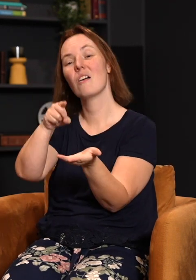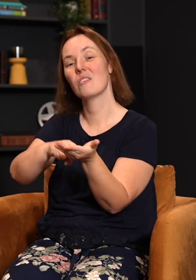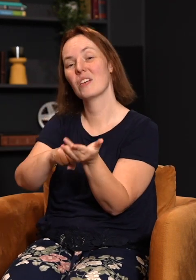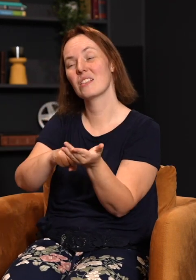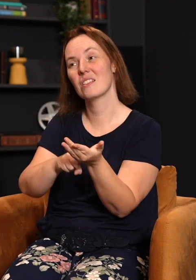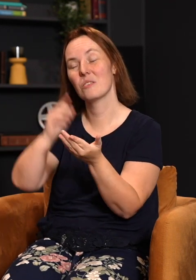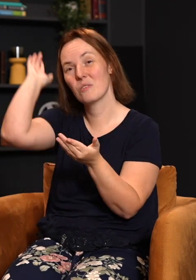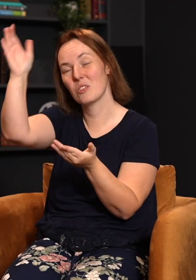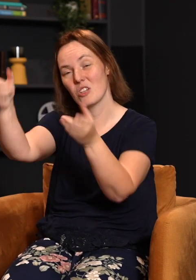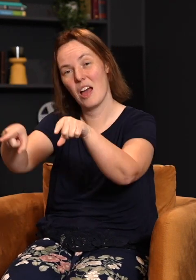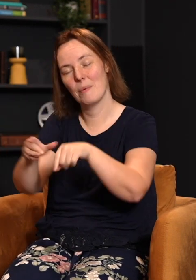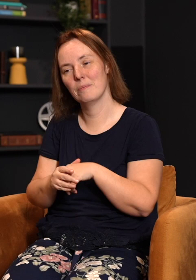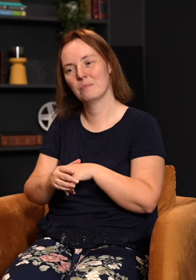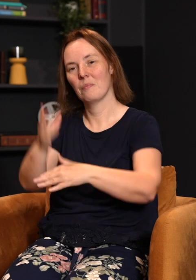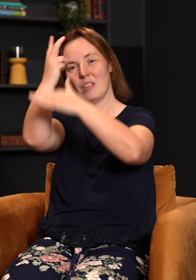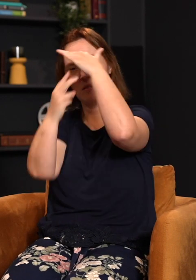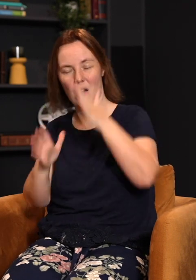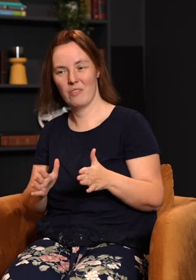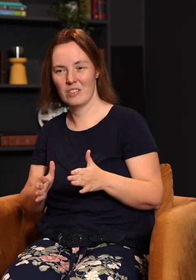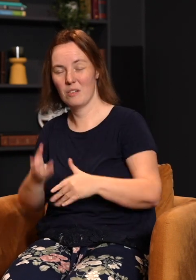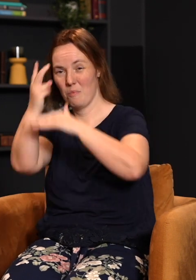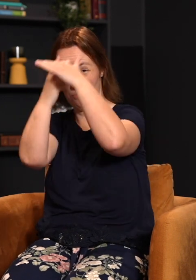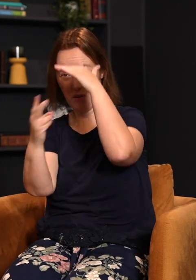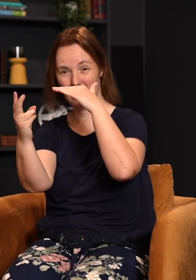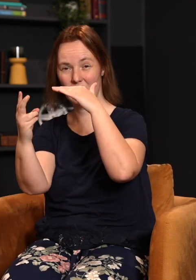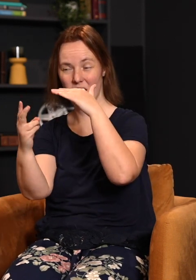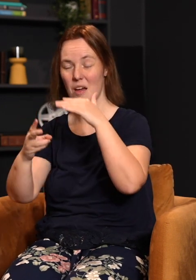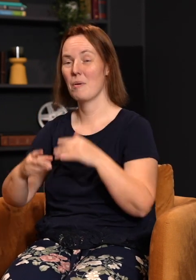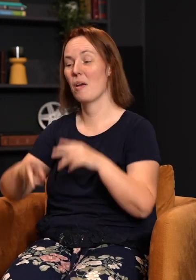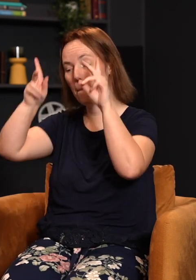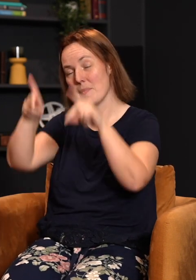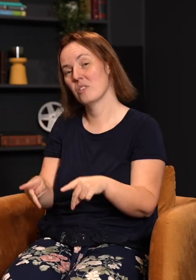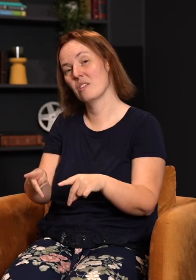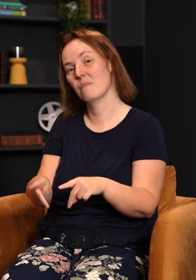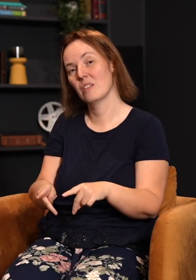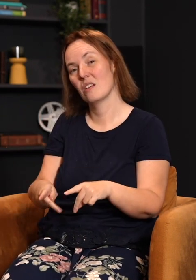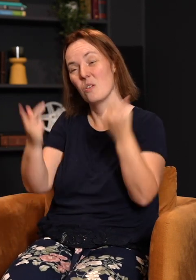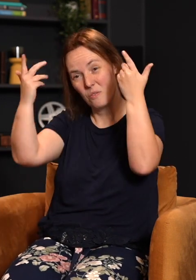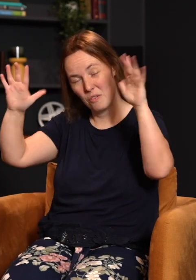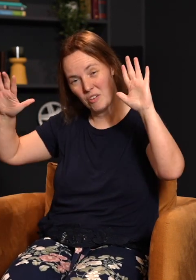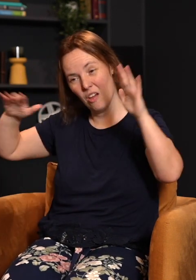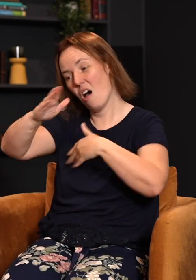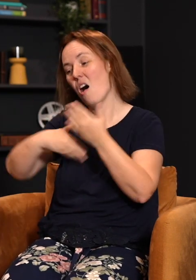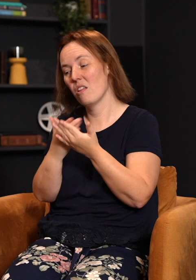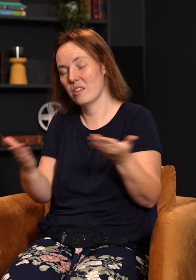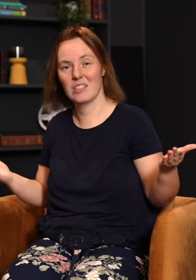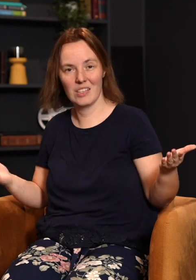that would come. And the prophets over the years prophesied about a person who would actually fulfill all of these things